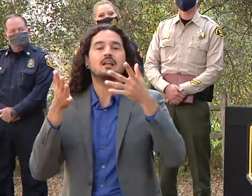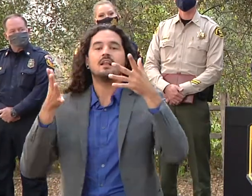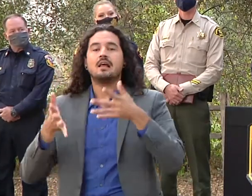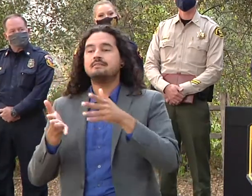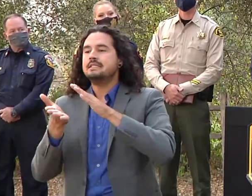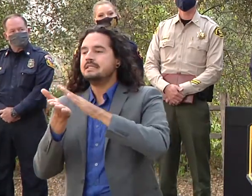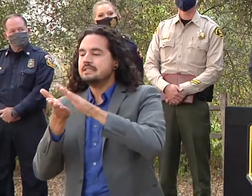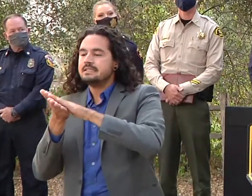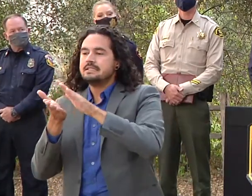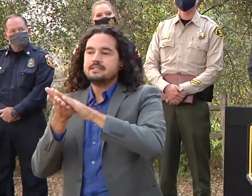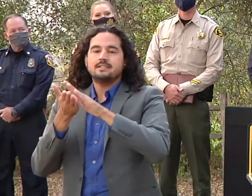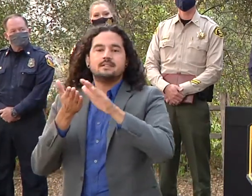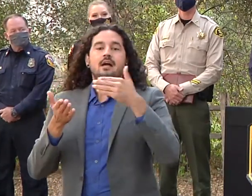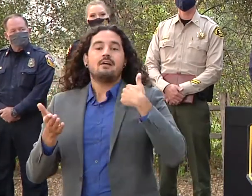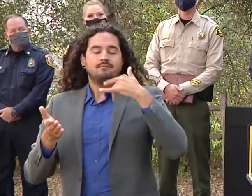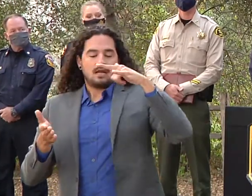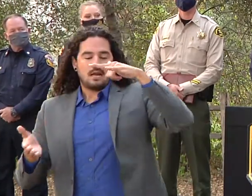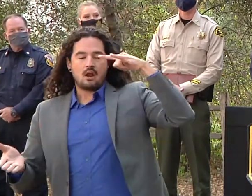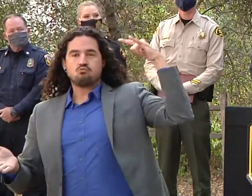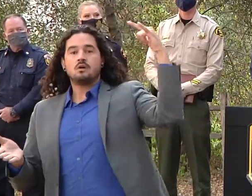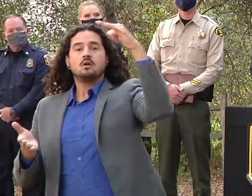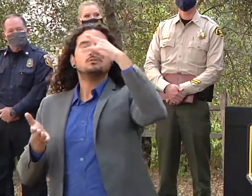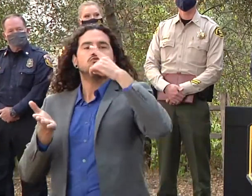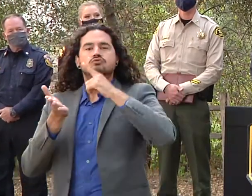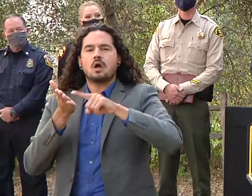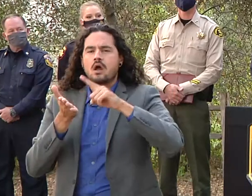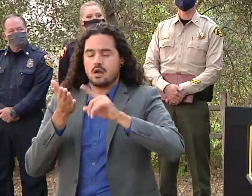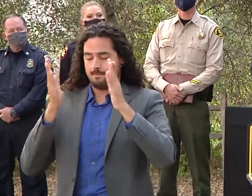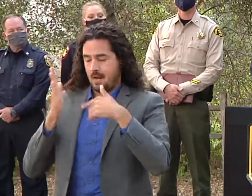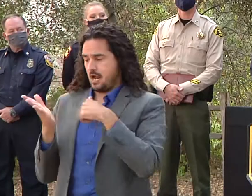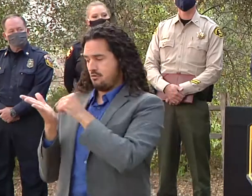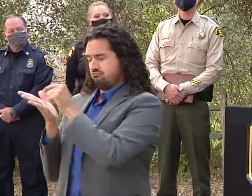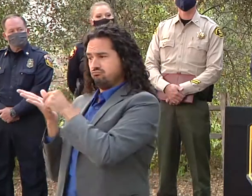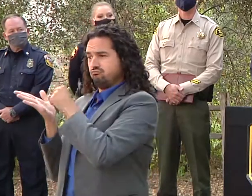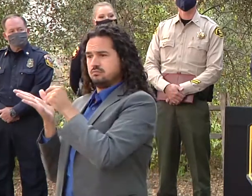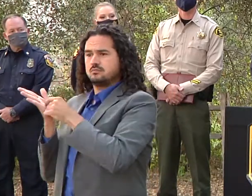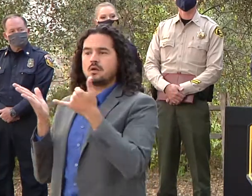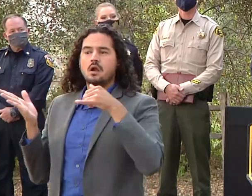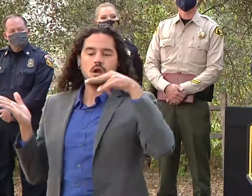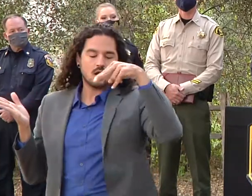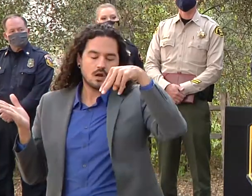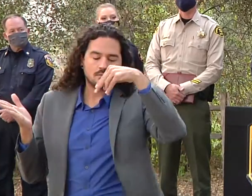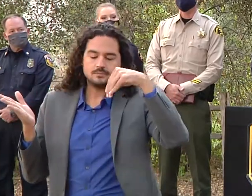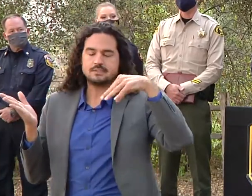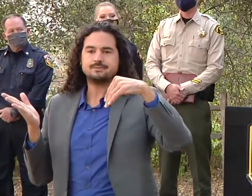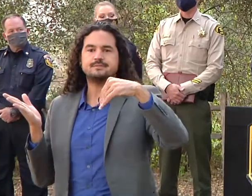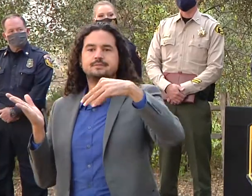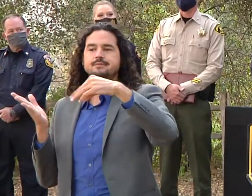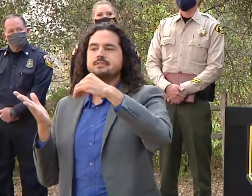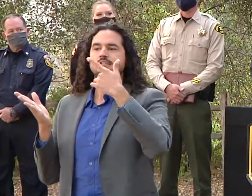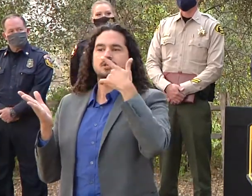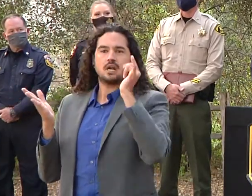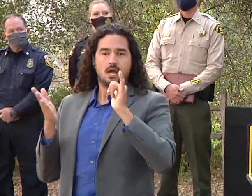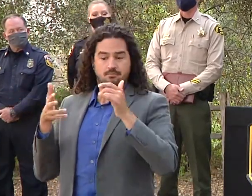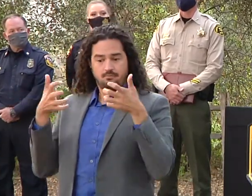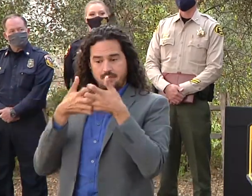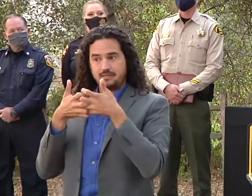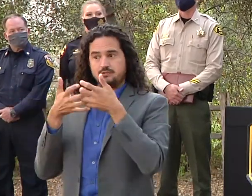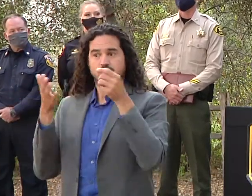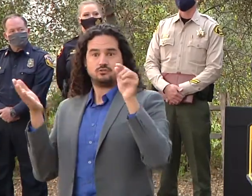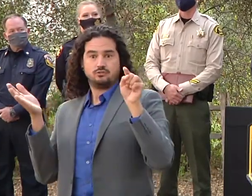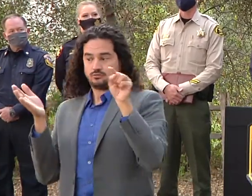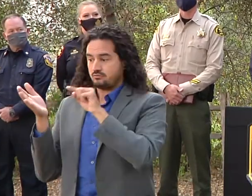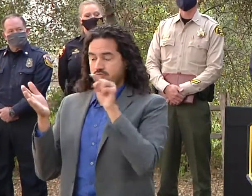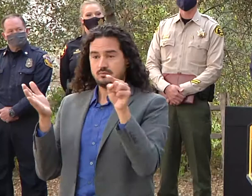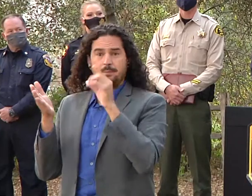the ground truthing that has been done by the field personnel So over the course of the next four or five days, we should be at 100